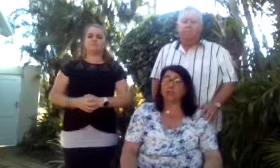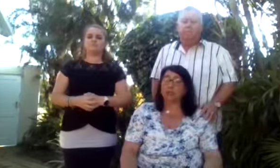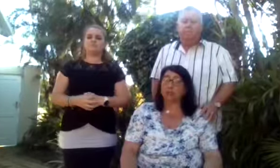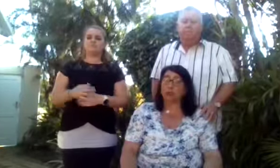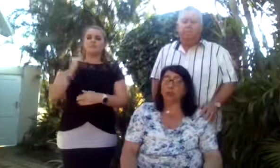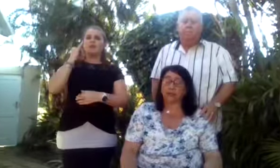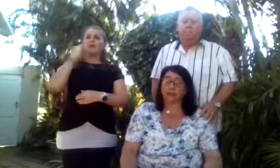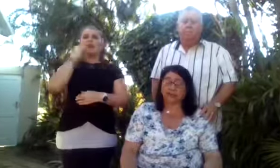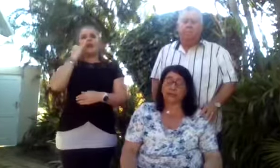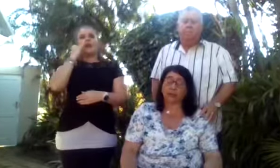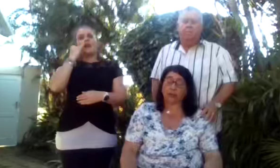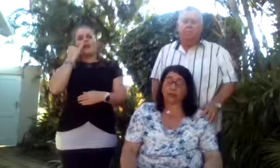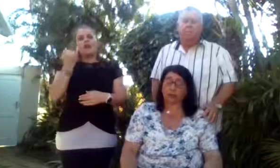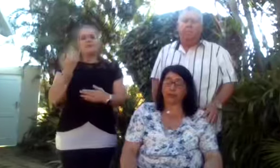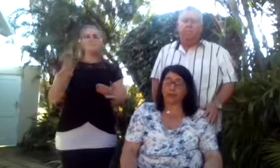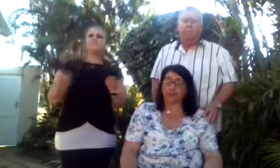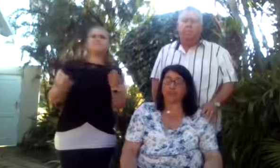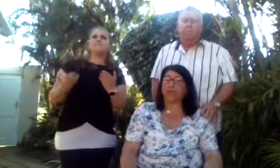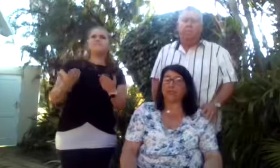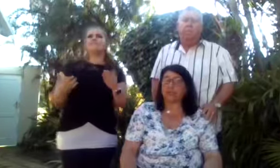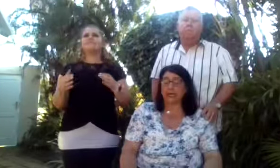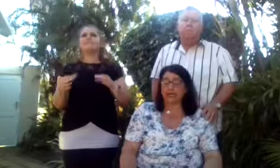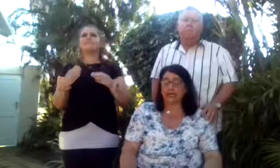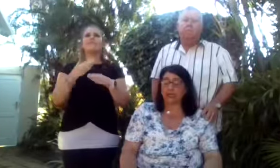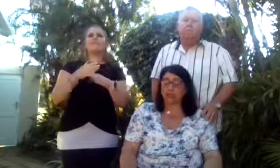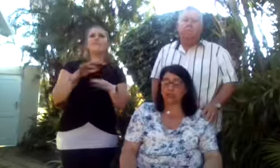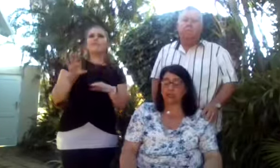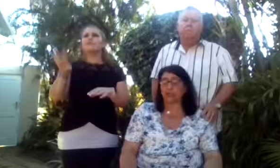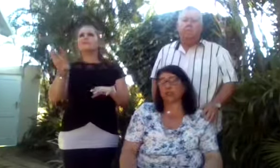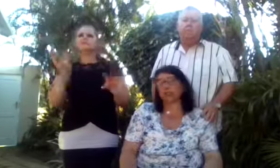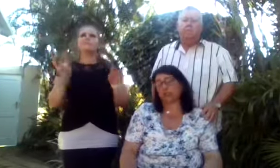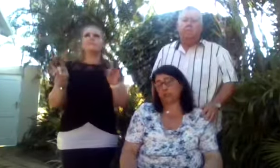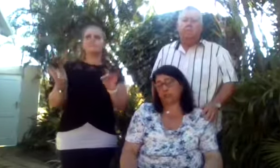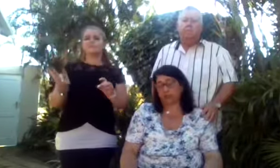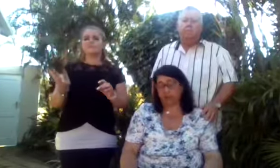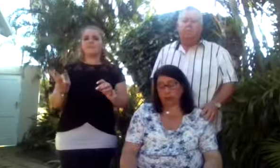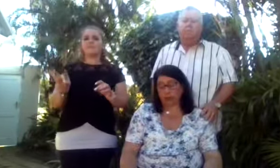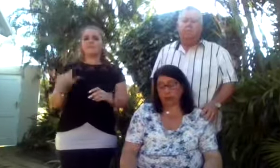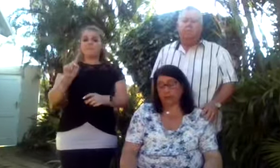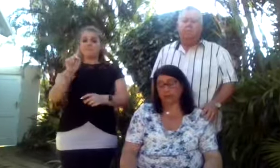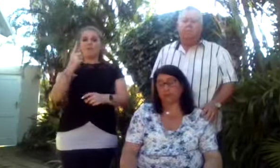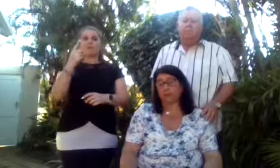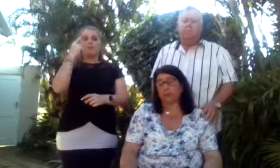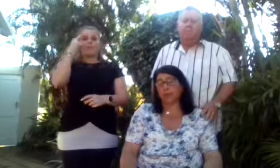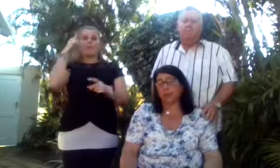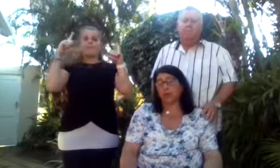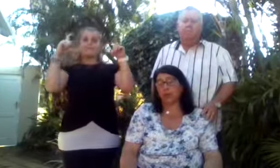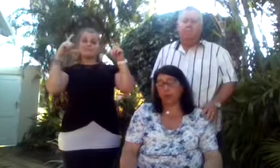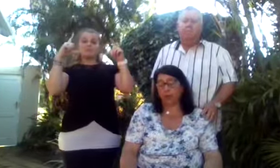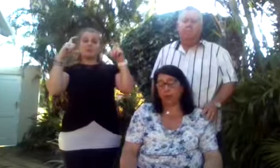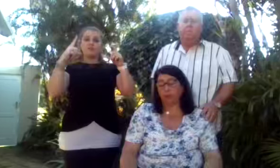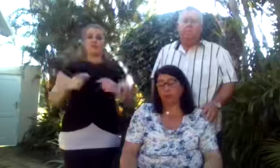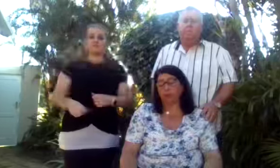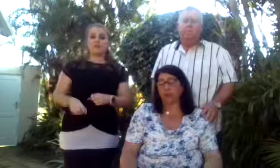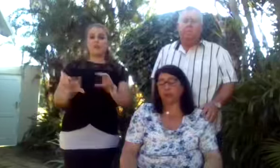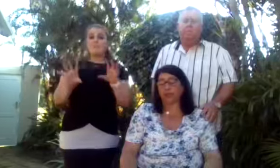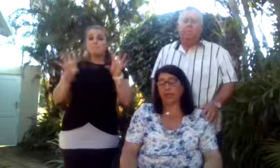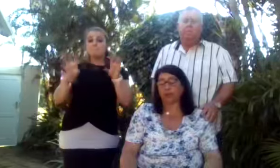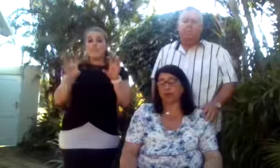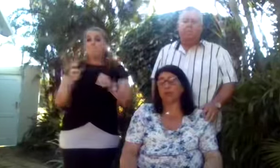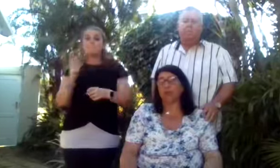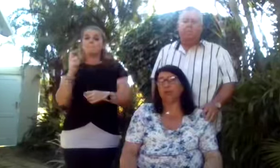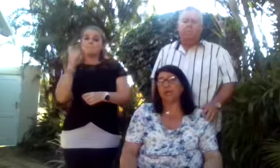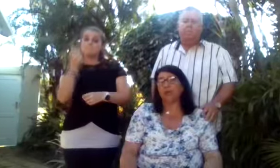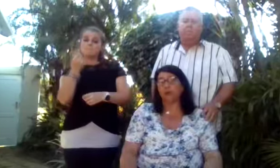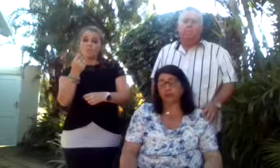Jess took a while to settle on a career, deciding initially that she wanted to be a photographer. Her pop bought her